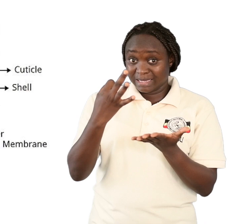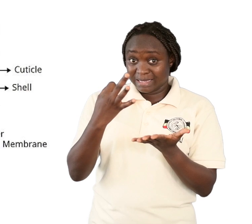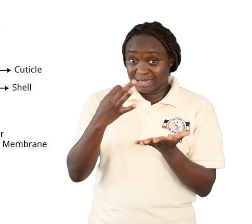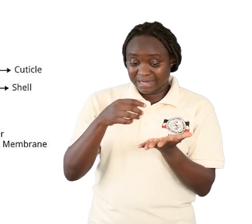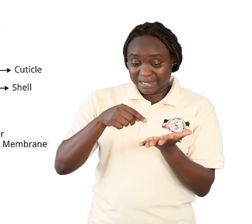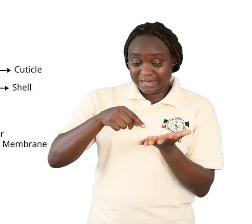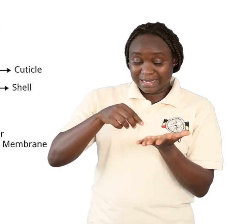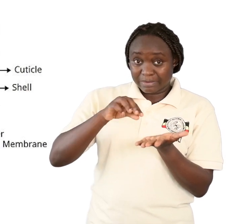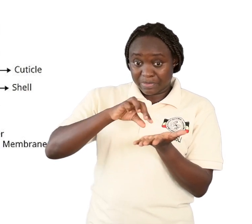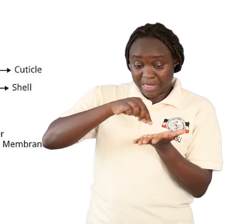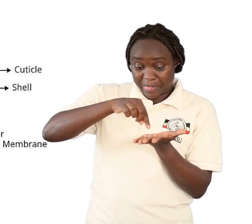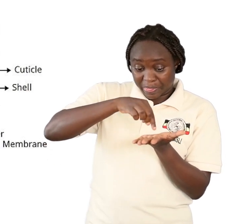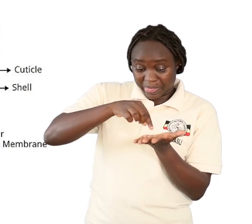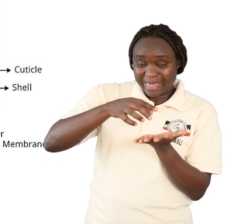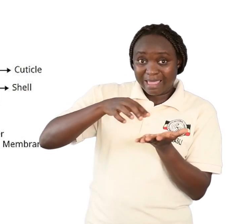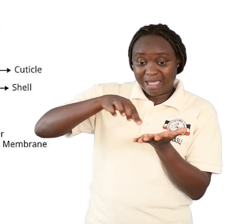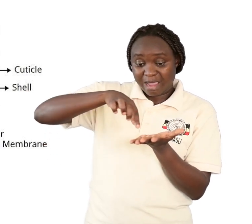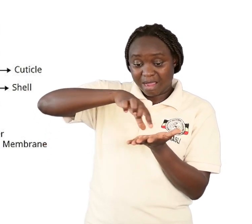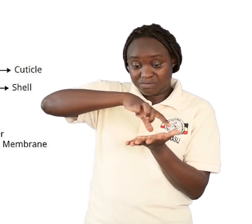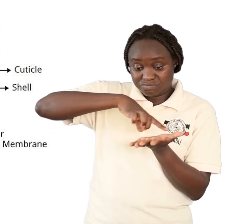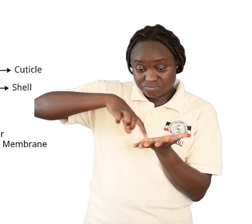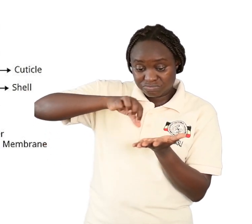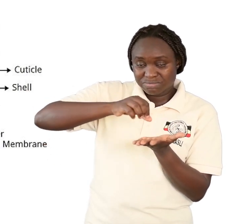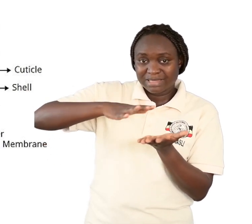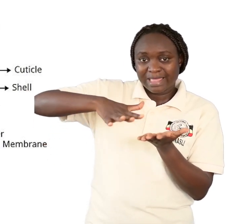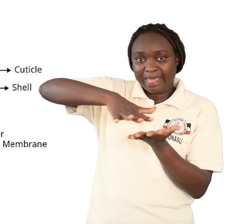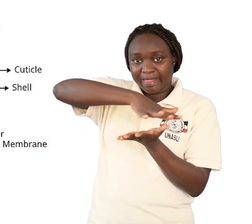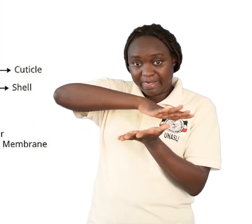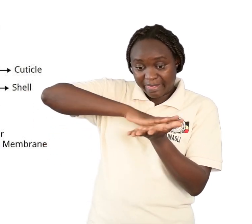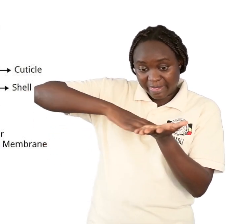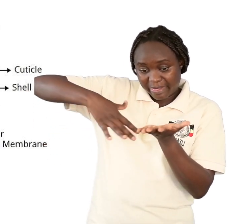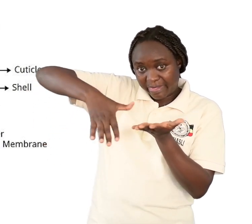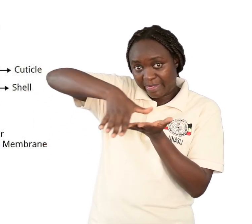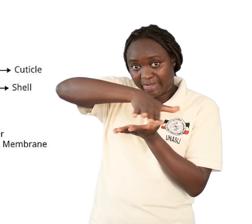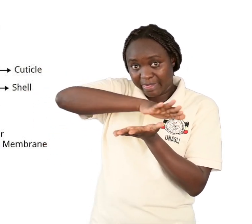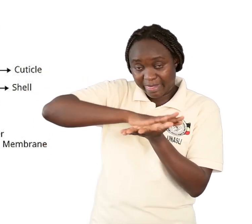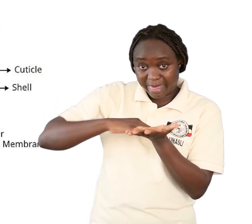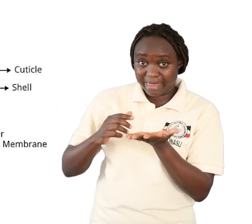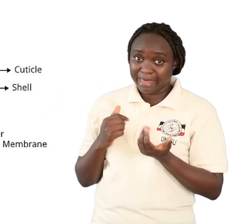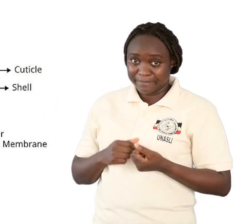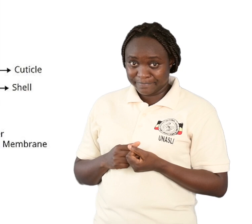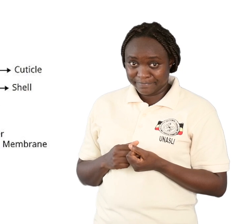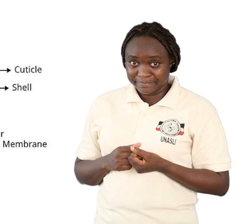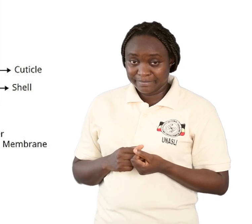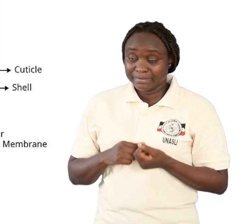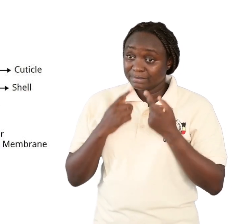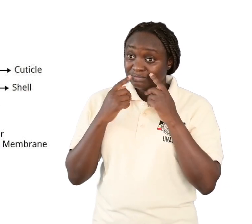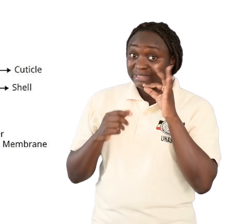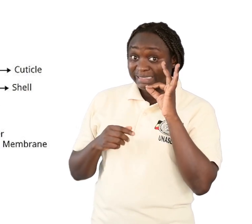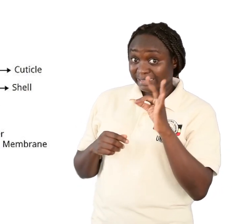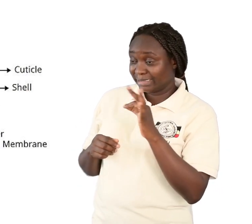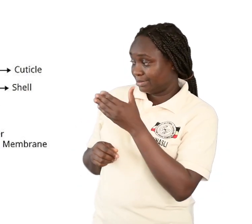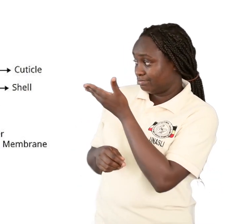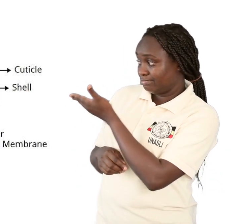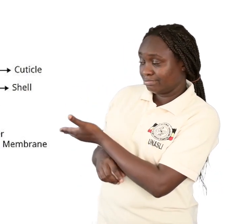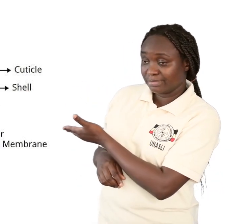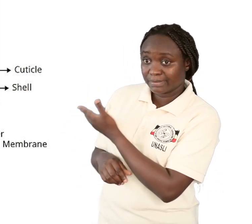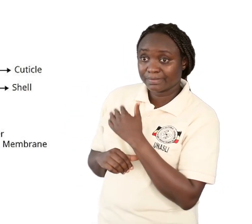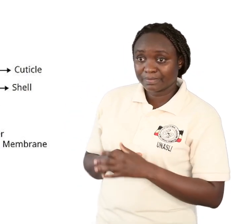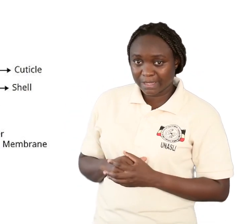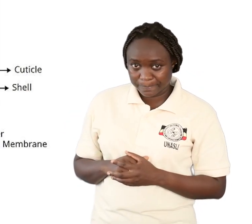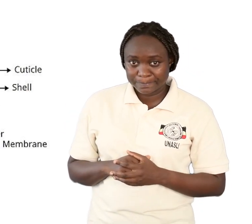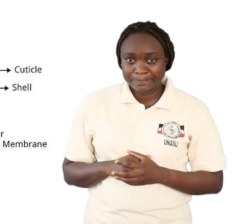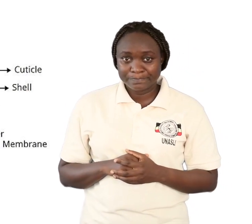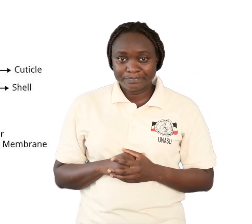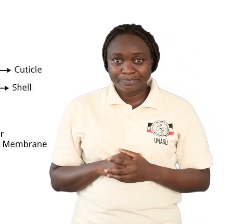The thin outer layer, the big layer after the outer layer, and the